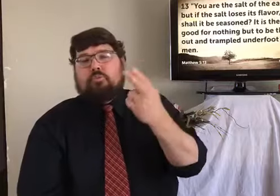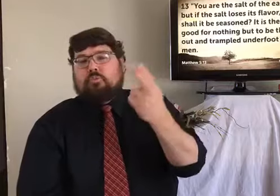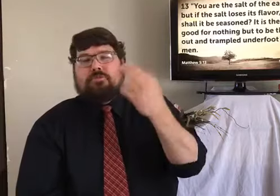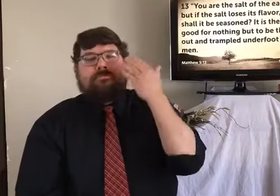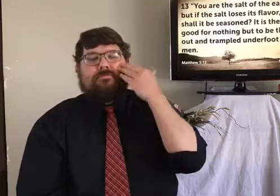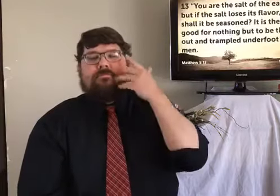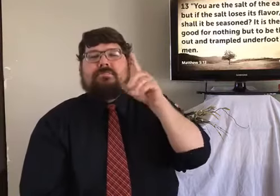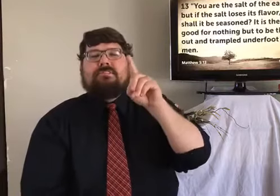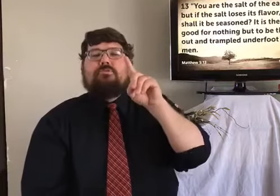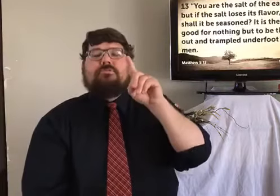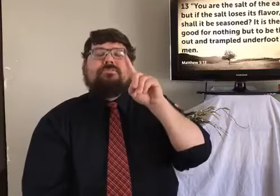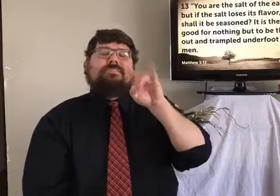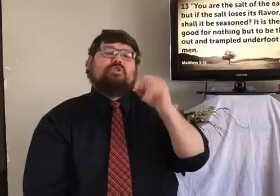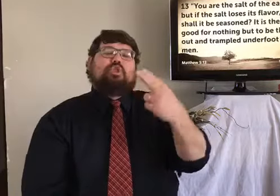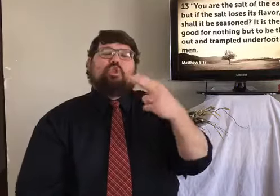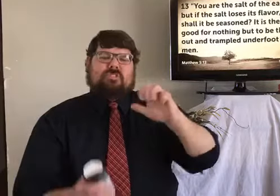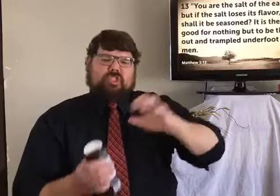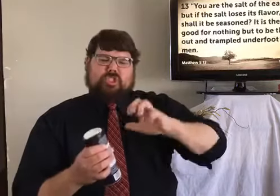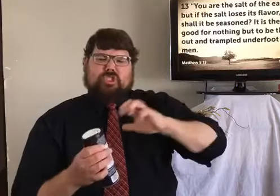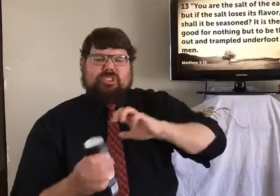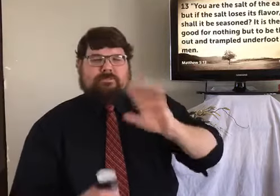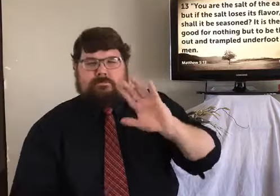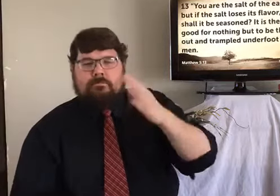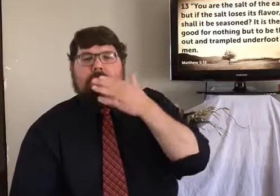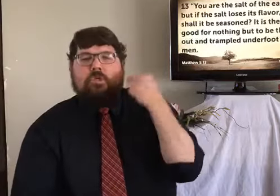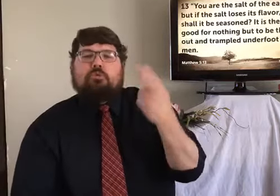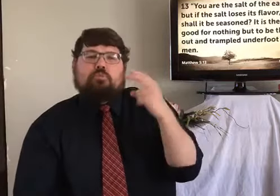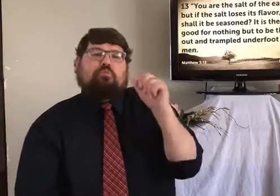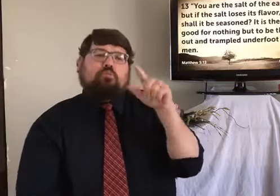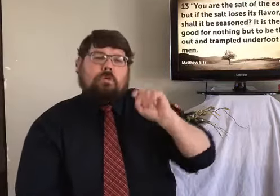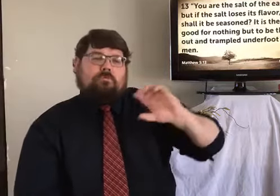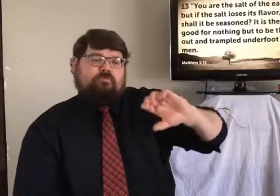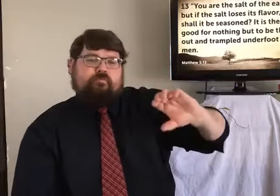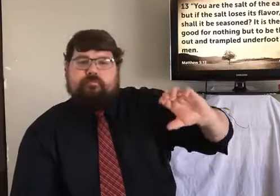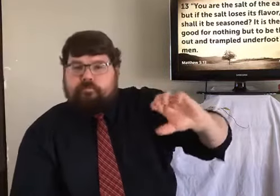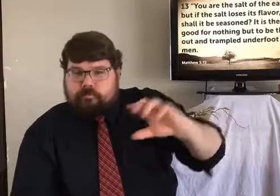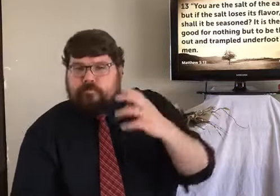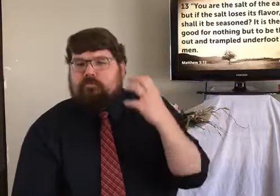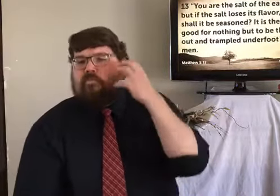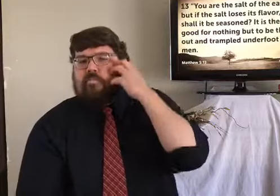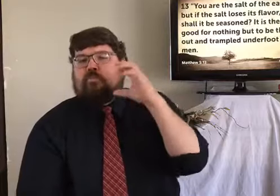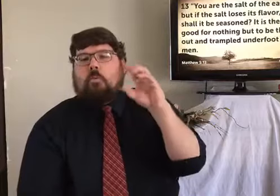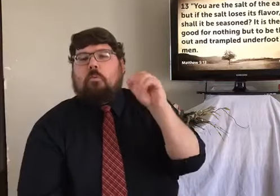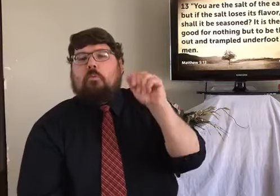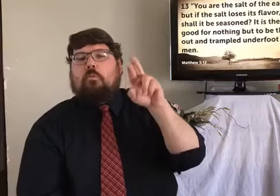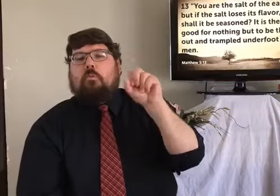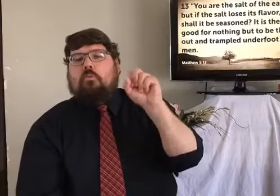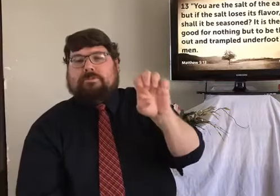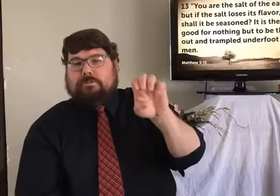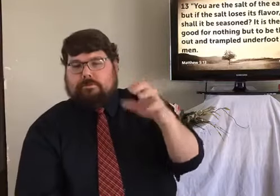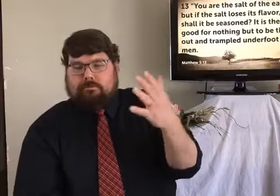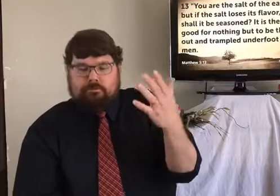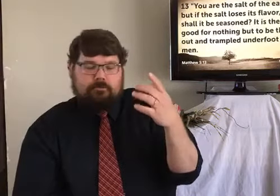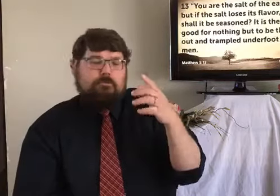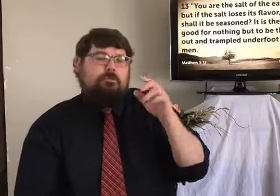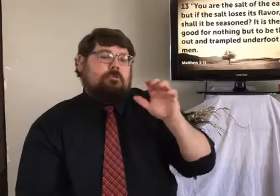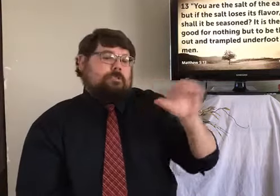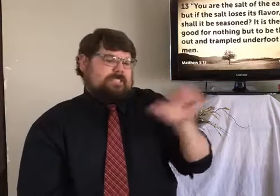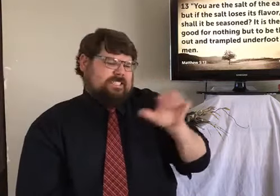best way to clean it is not to clean it with dish detergent. It's better to use a little bit of salt because it's